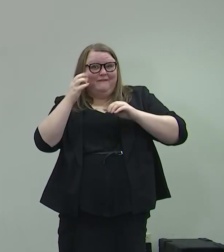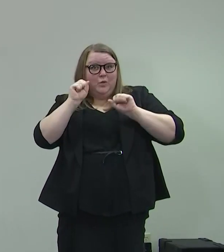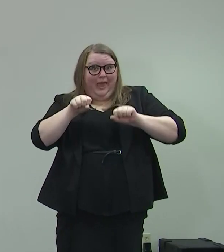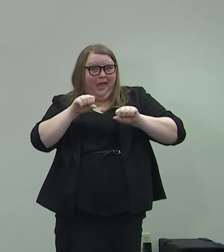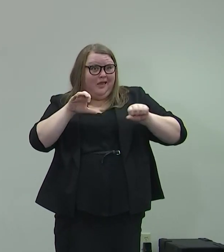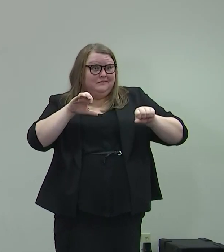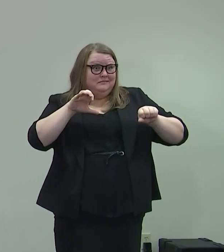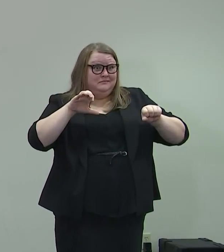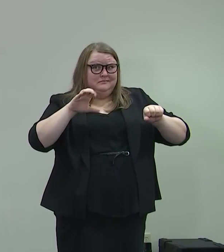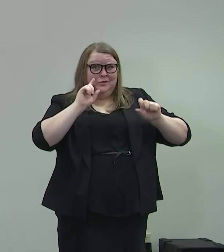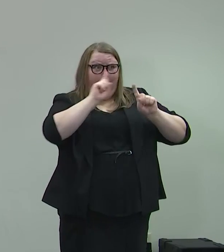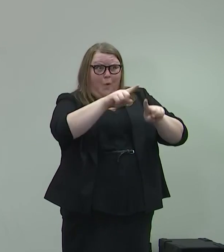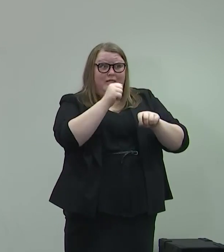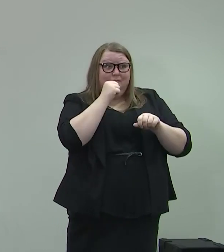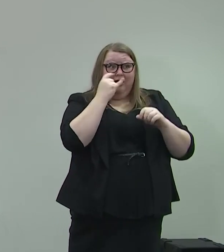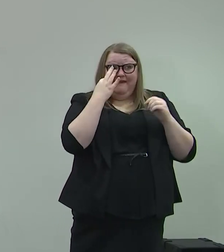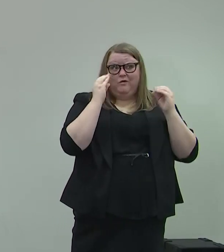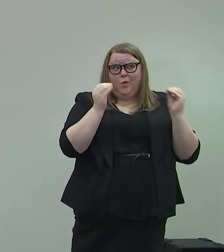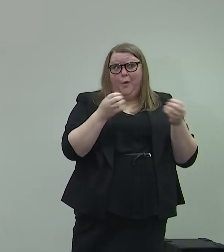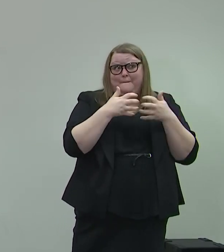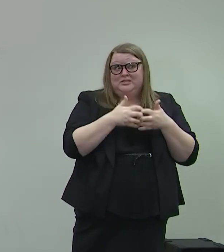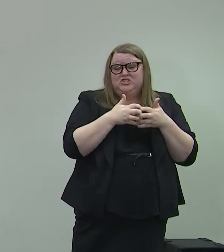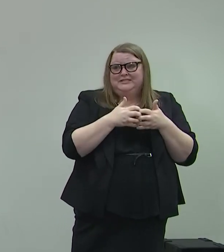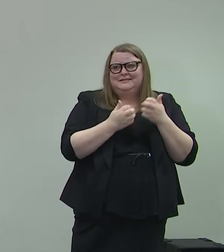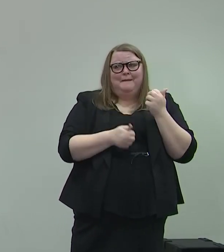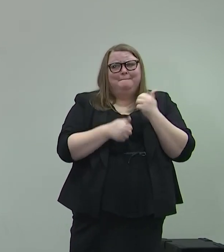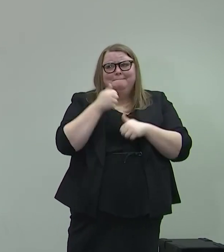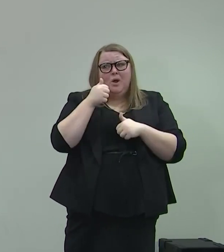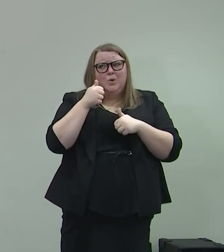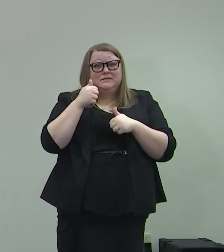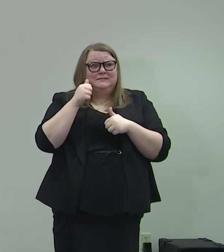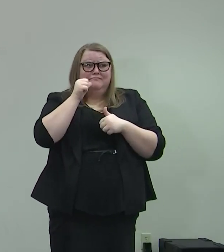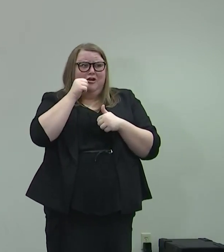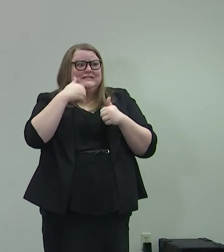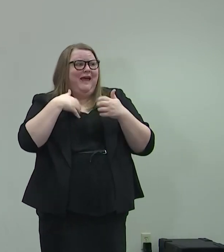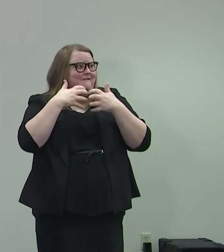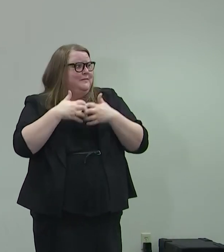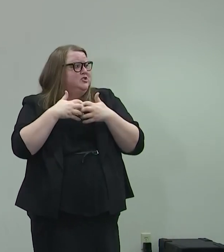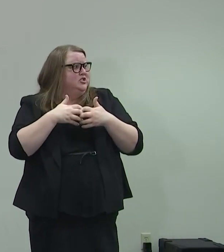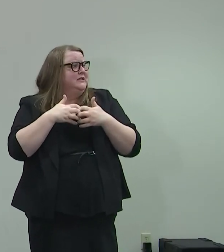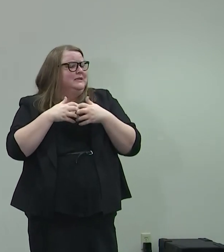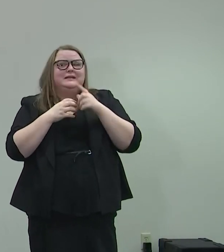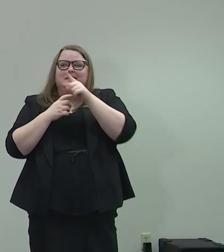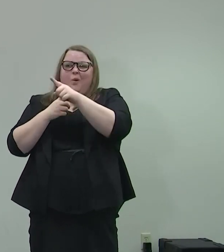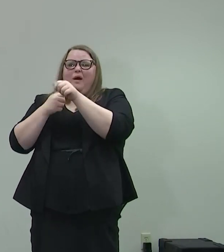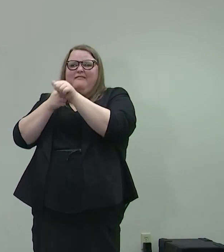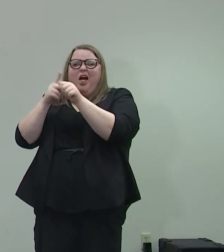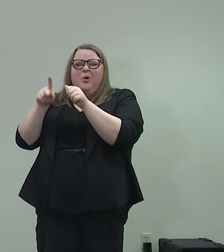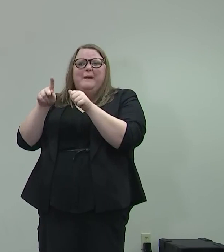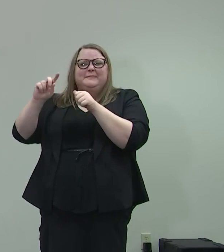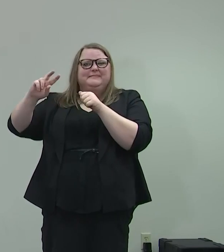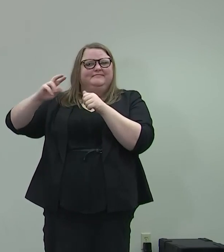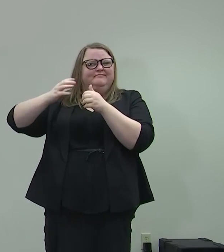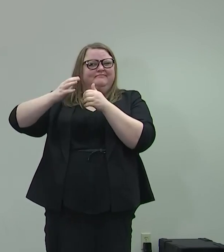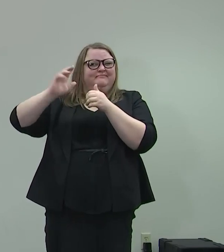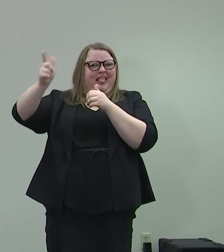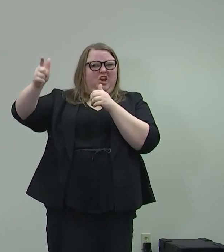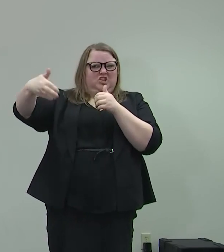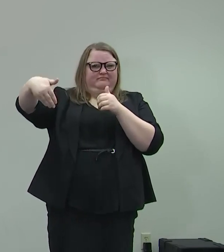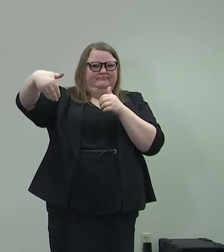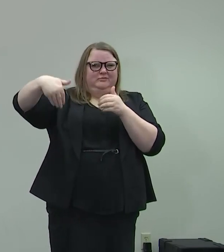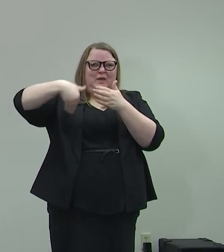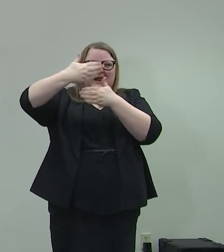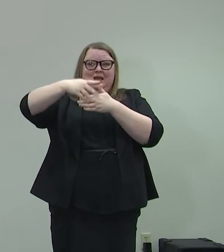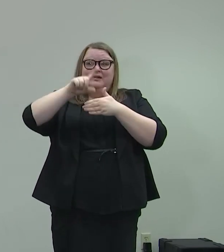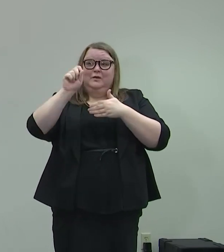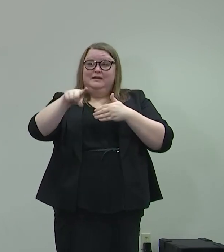if there's no machines in the bar. Most of the bars have machines in the bar. Mary, we can follow up with you separately on that. Do want to go to the next question? Okay.